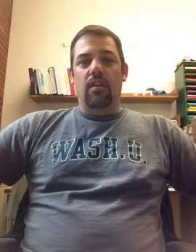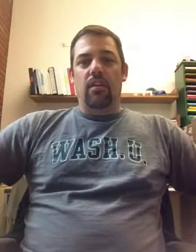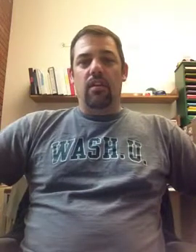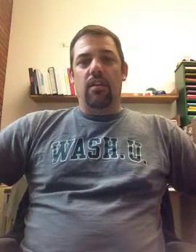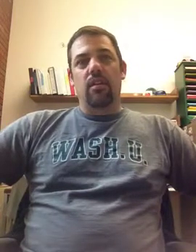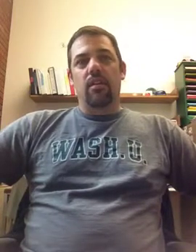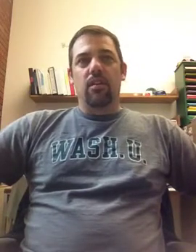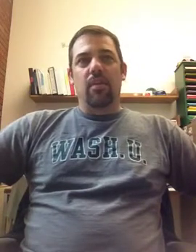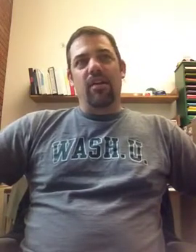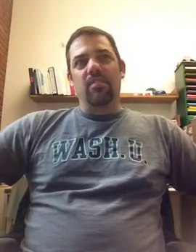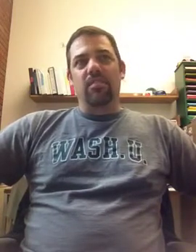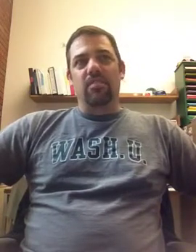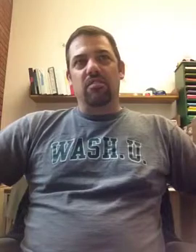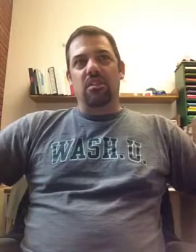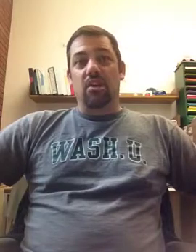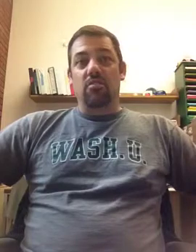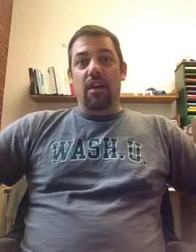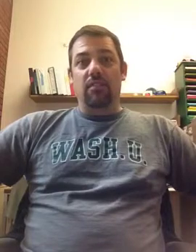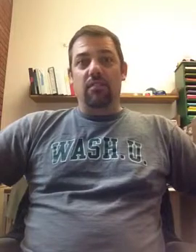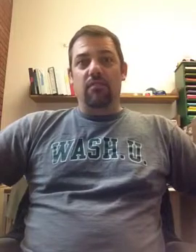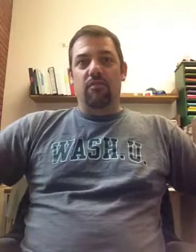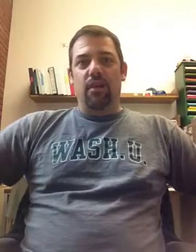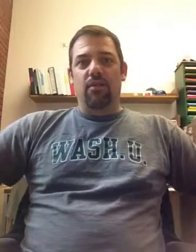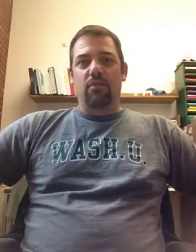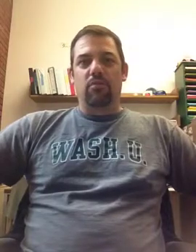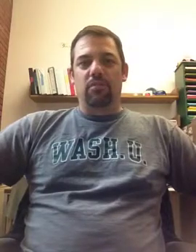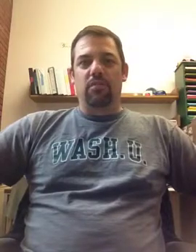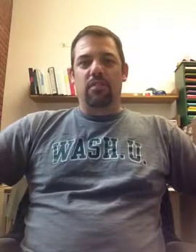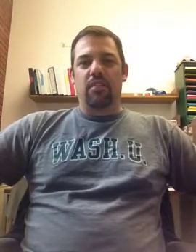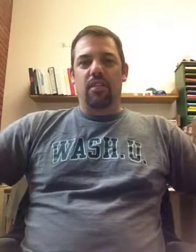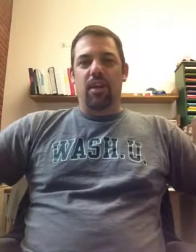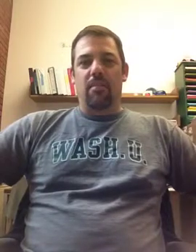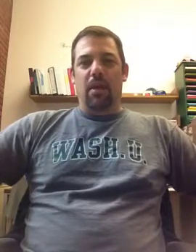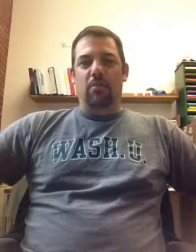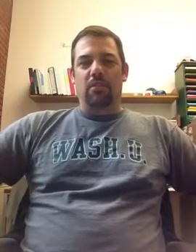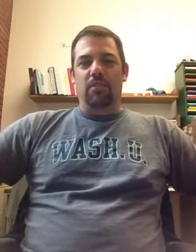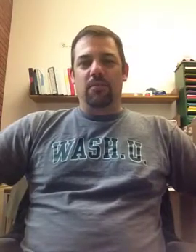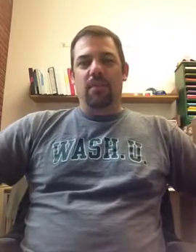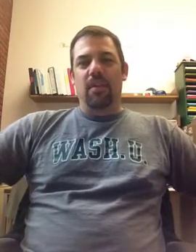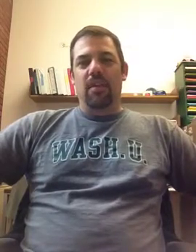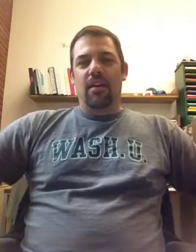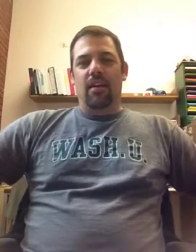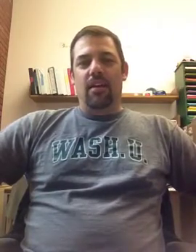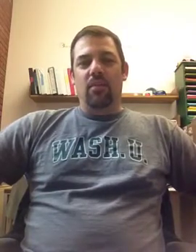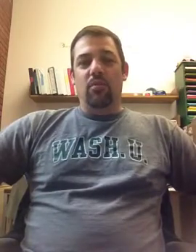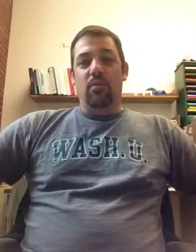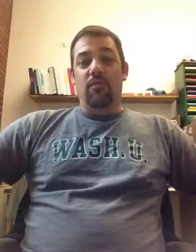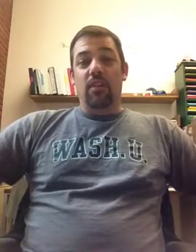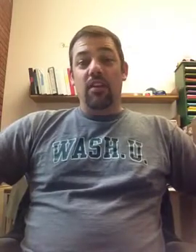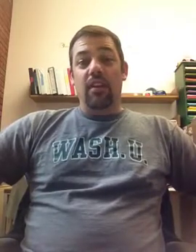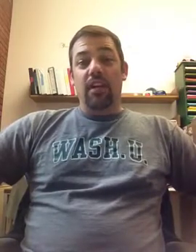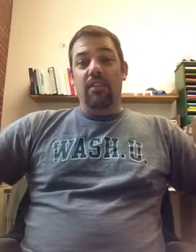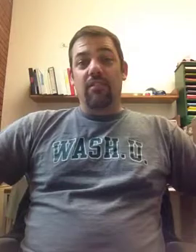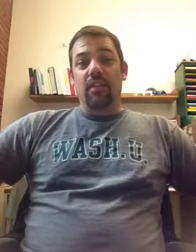comparisons and contrasts of mitosis and meiosis. I do a little finger activity.